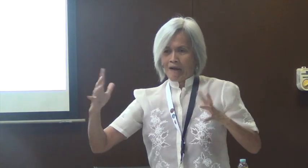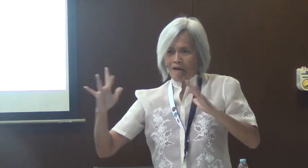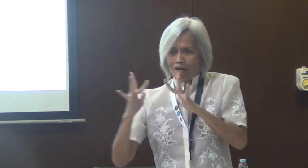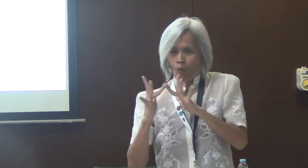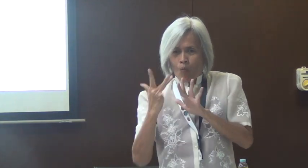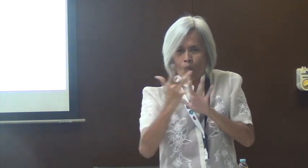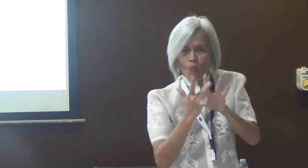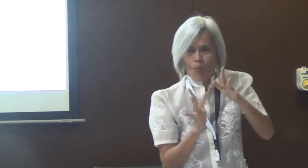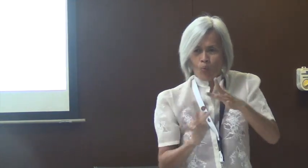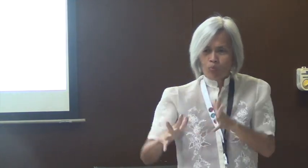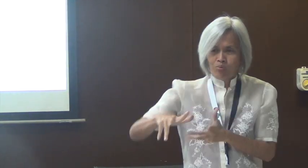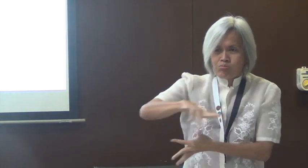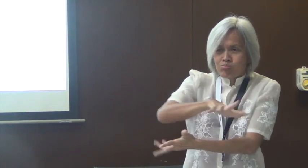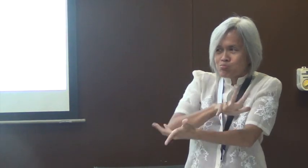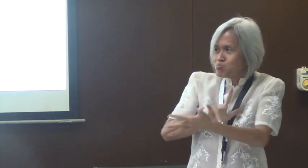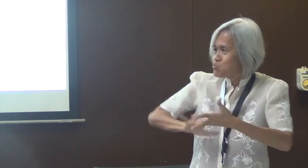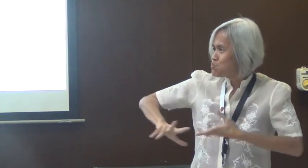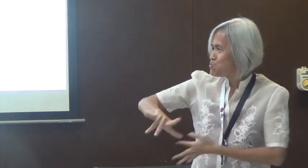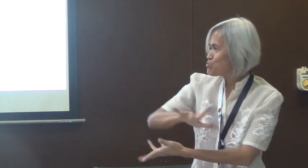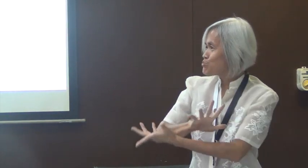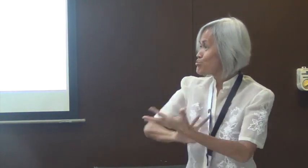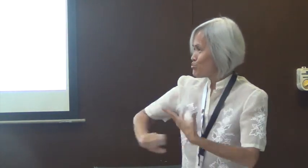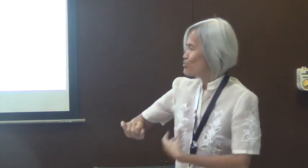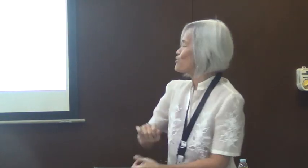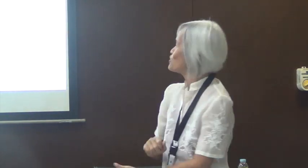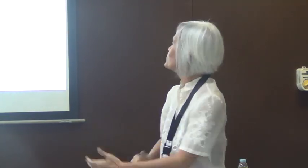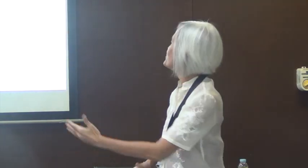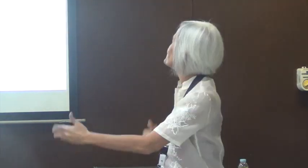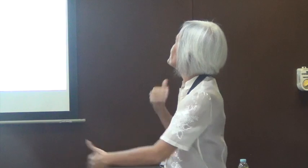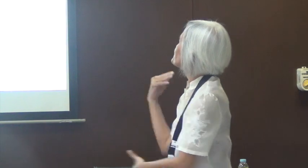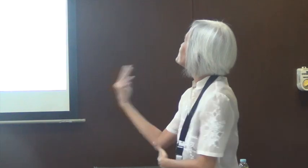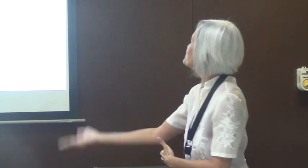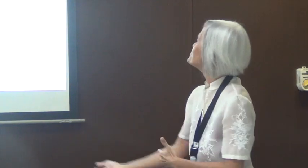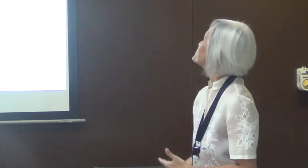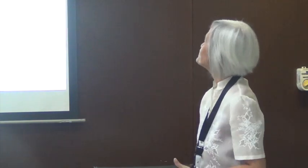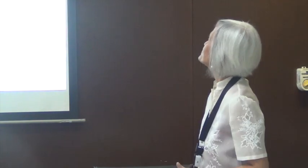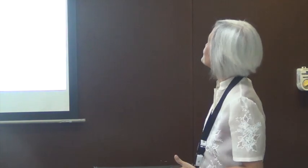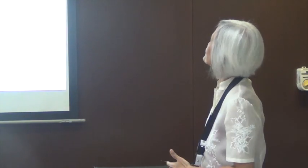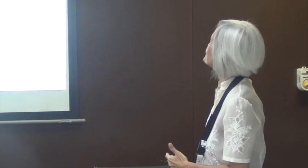English. You'll see ASL. You'll see variations of language within our country.